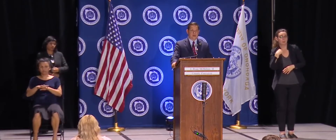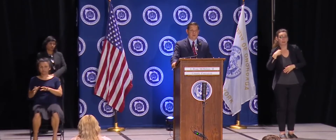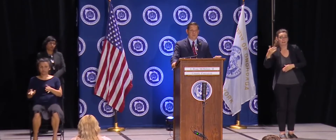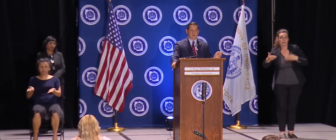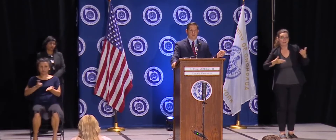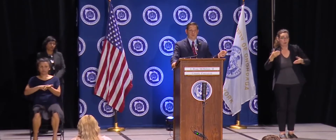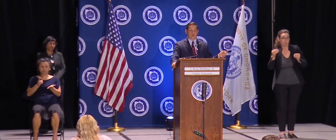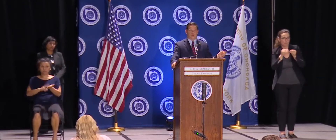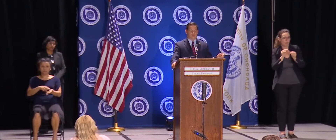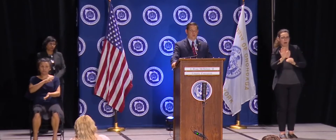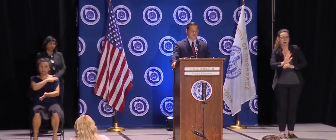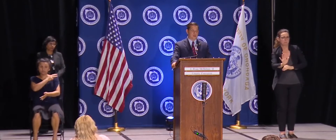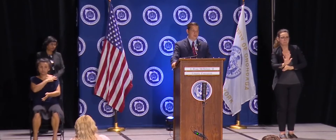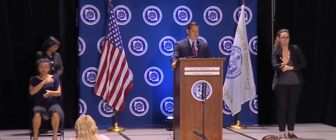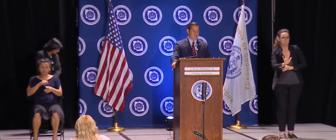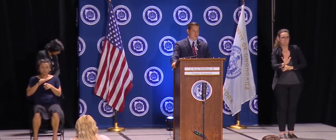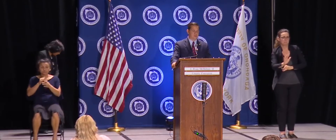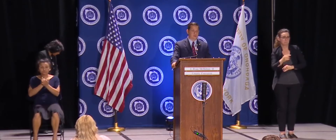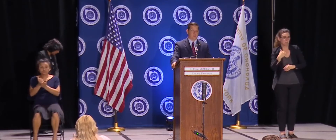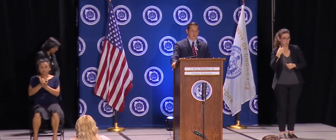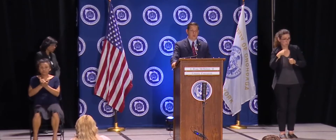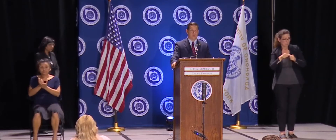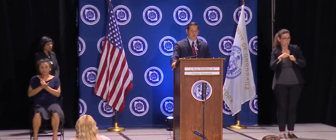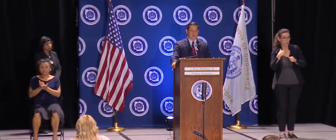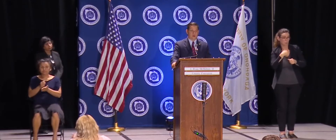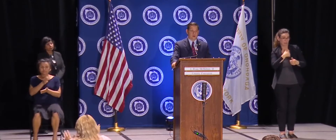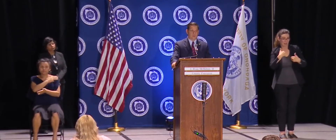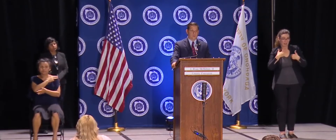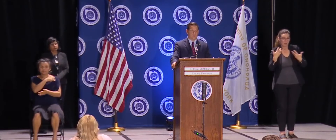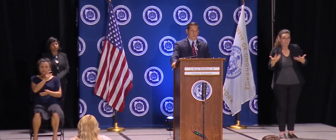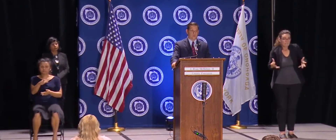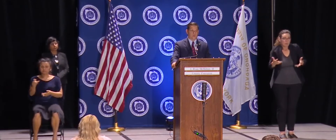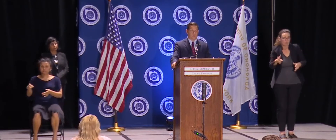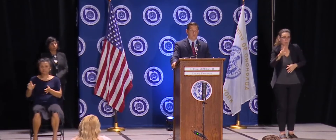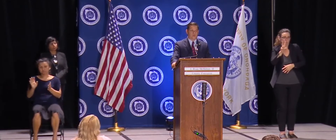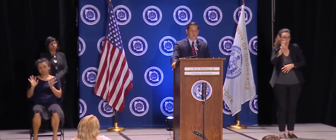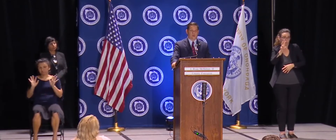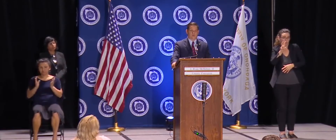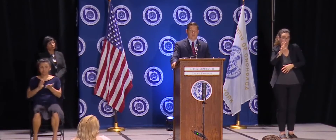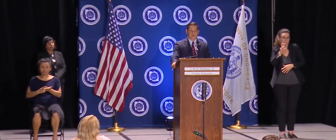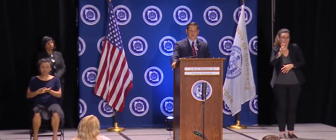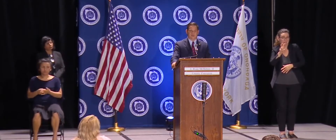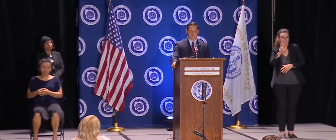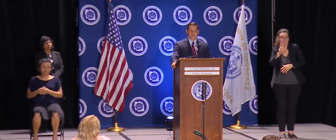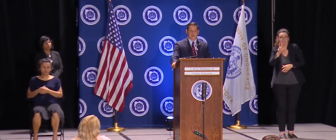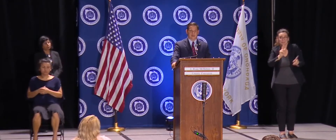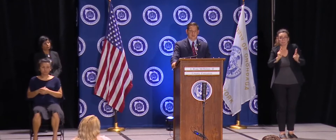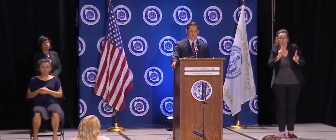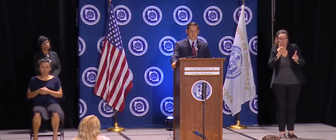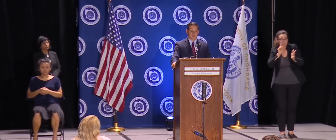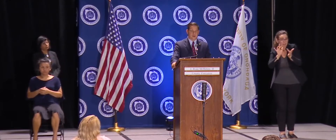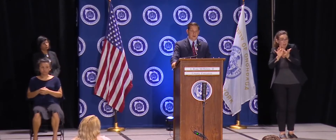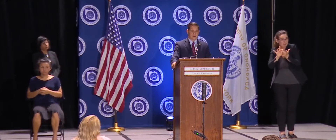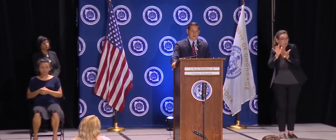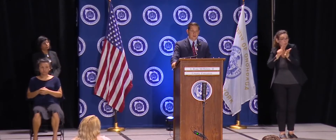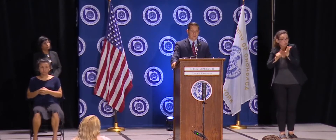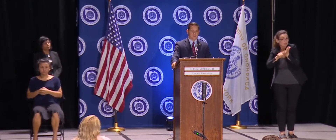had to meet a 200-person contact tracing number, we had 40, 50 cases a day.